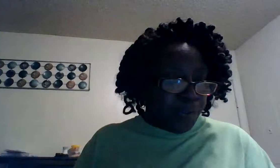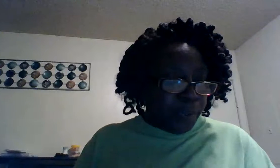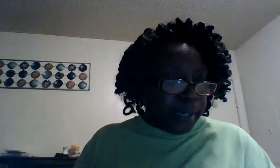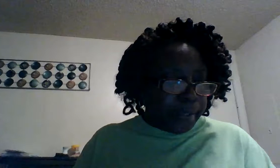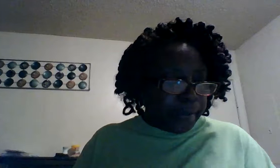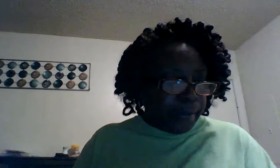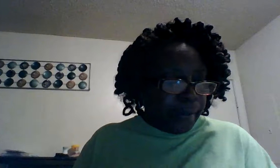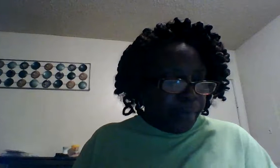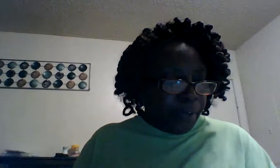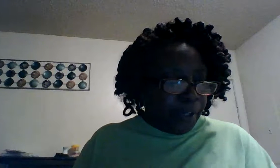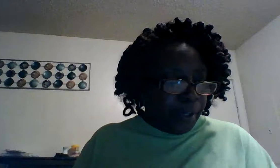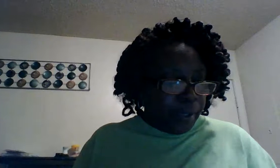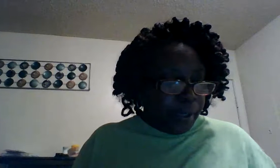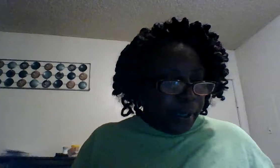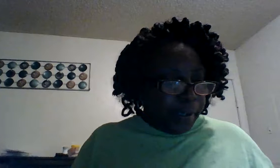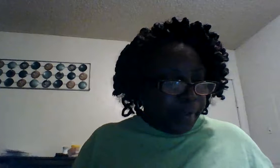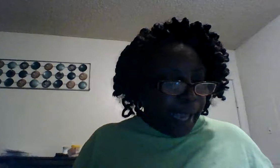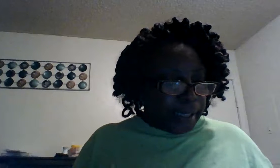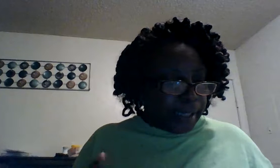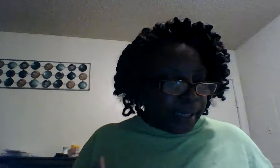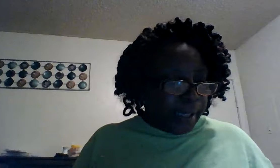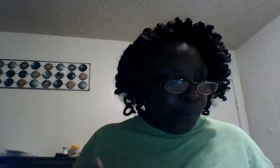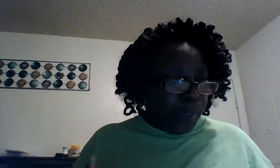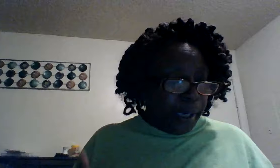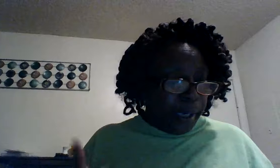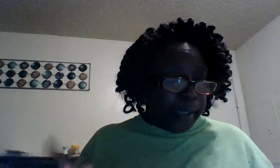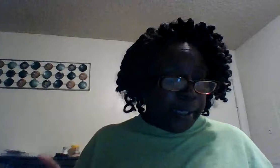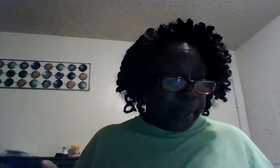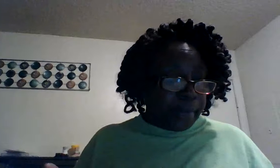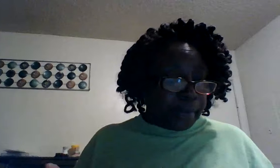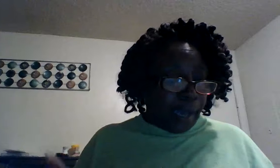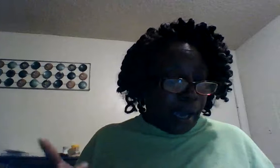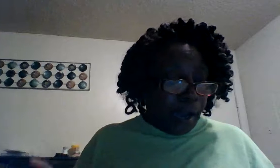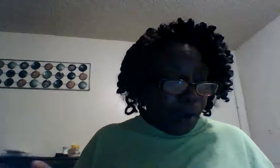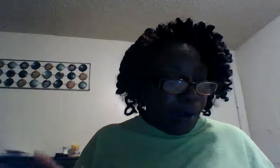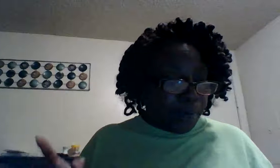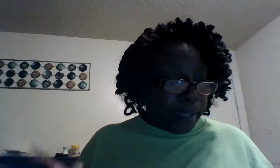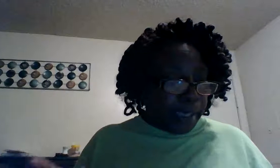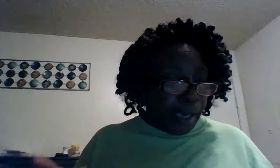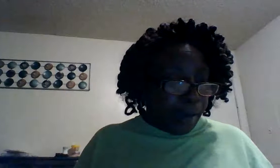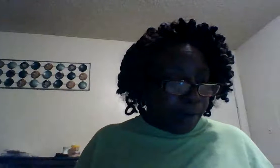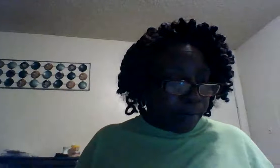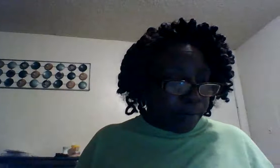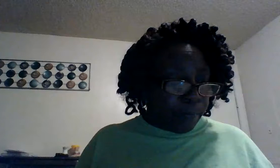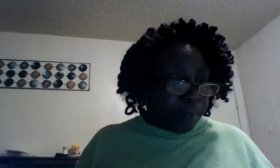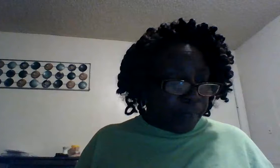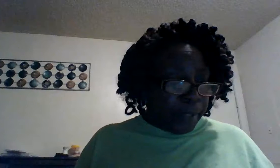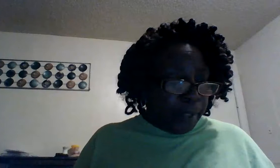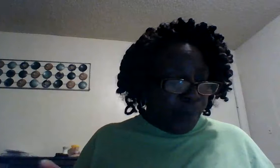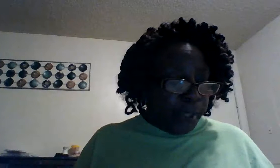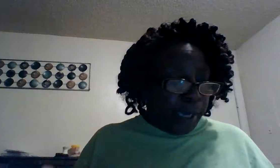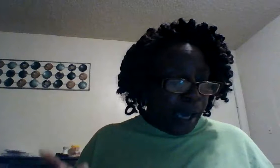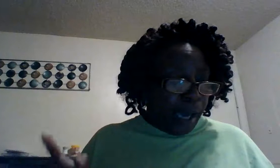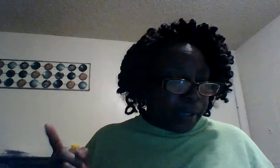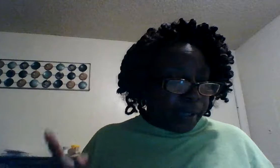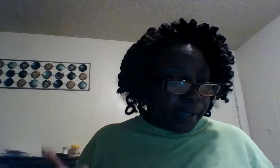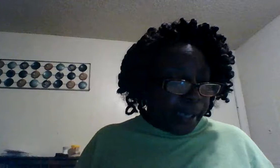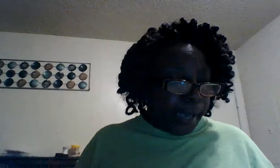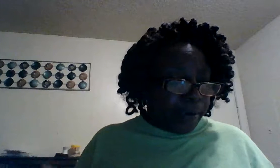ready for thy sake we are killed all day long we are counted